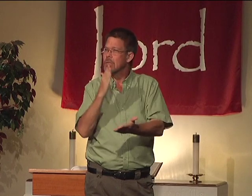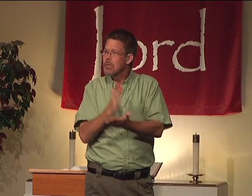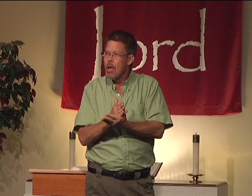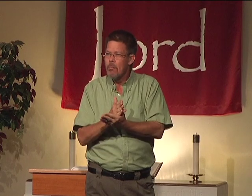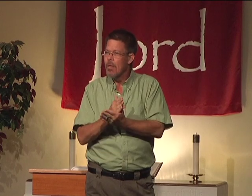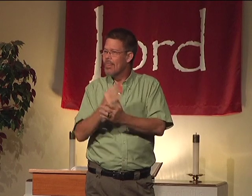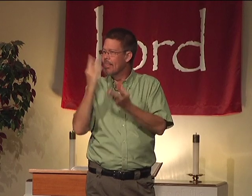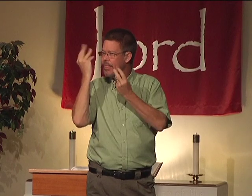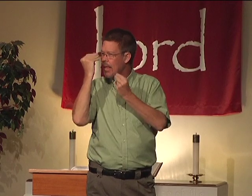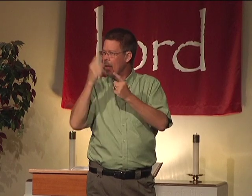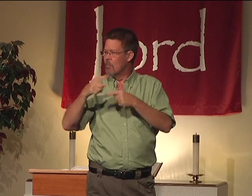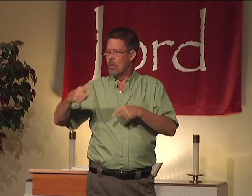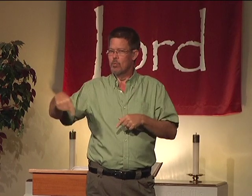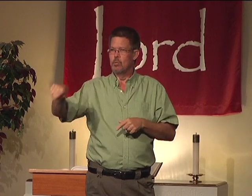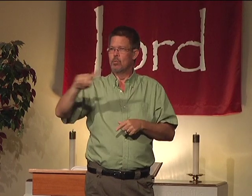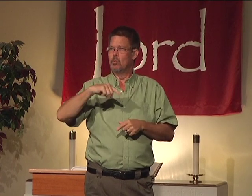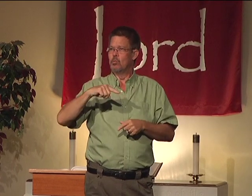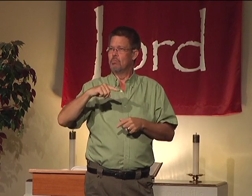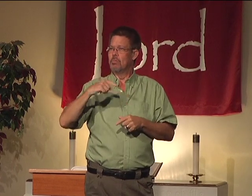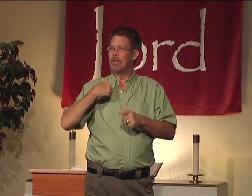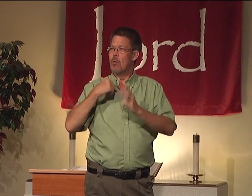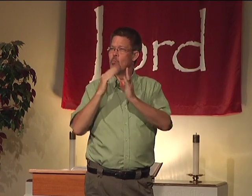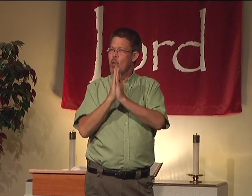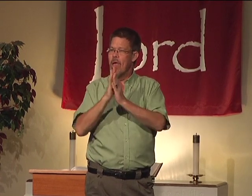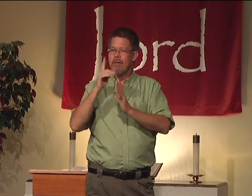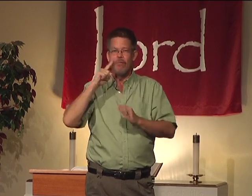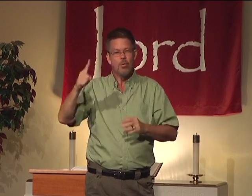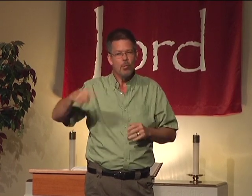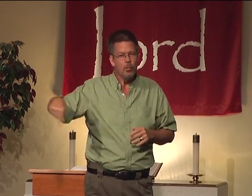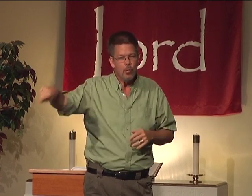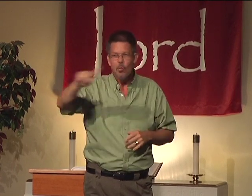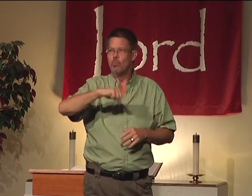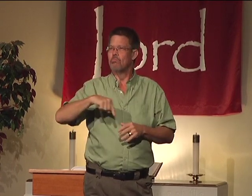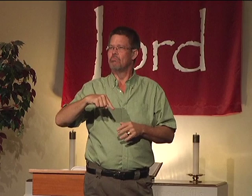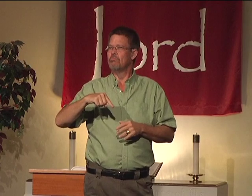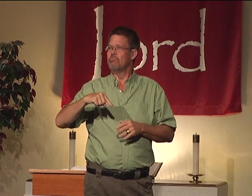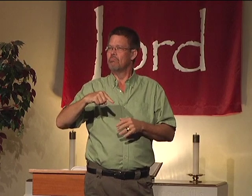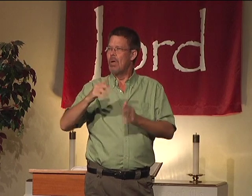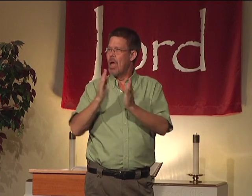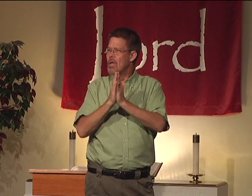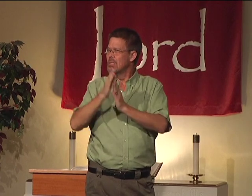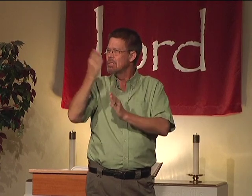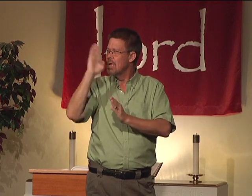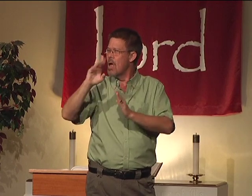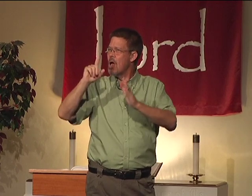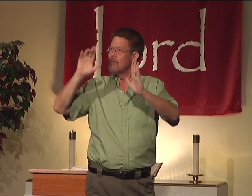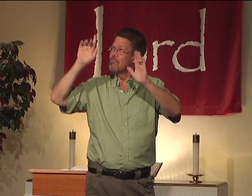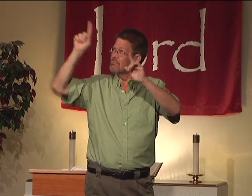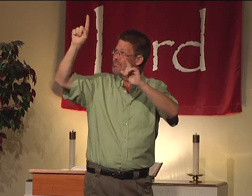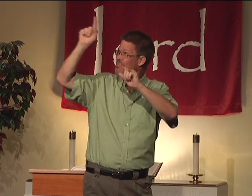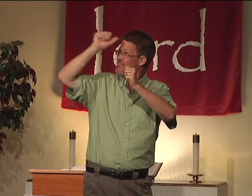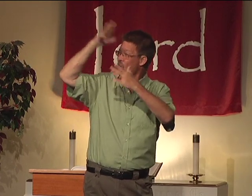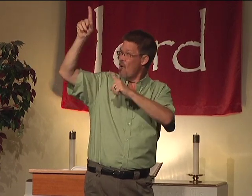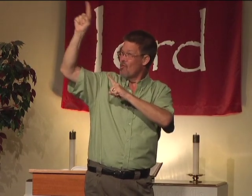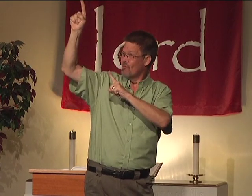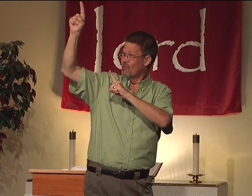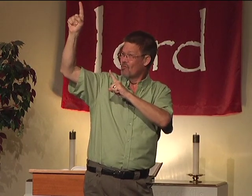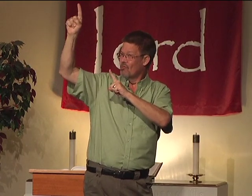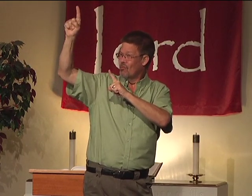saying, I haven't stopped thinking about you. I pray for you constantly. God the